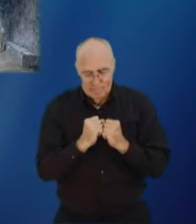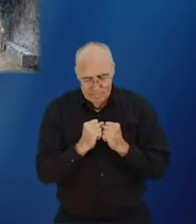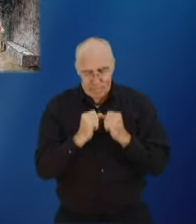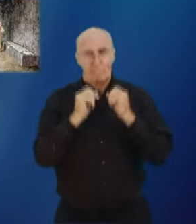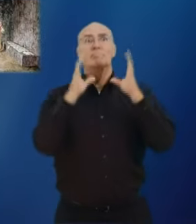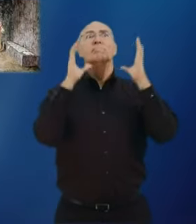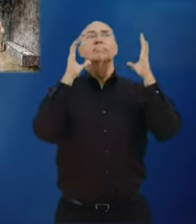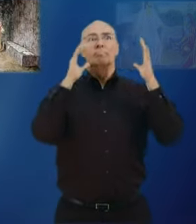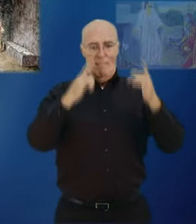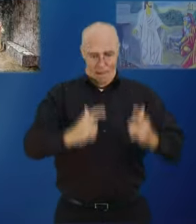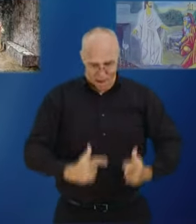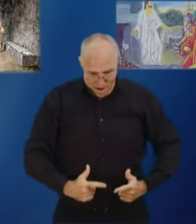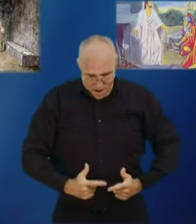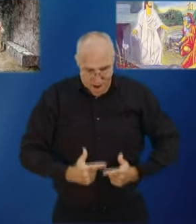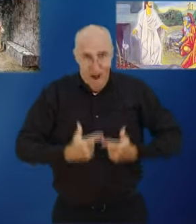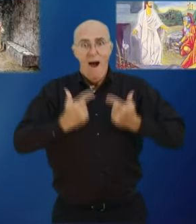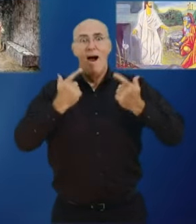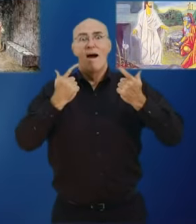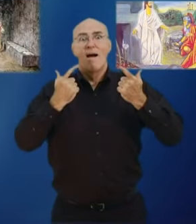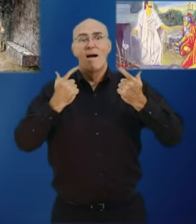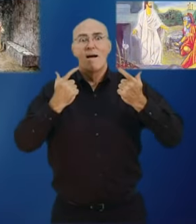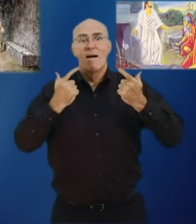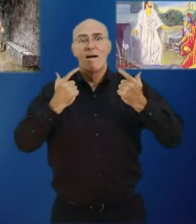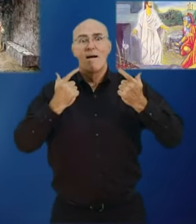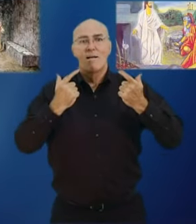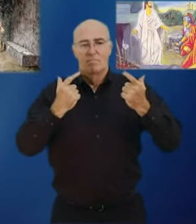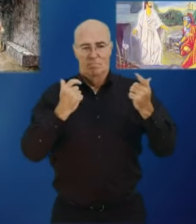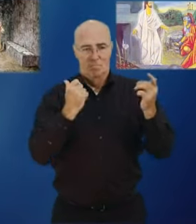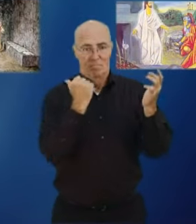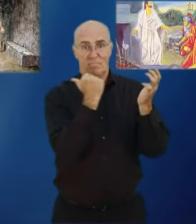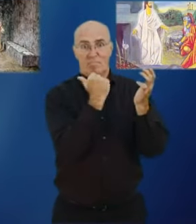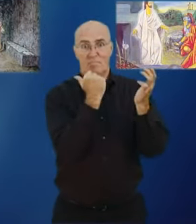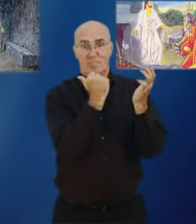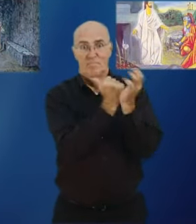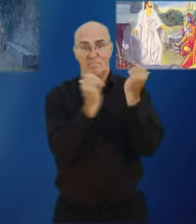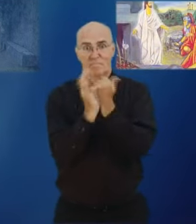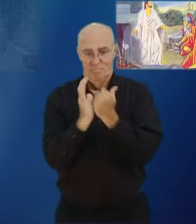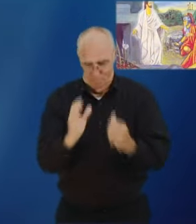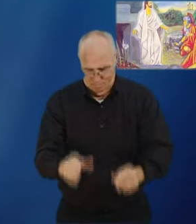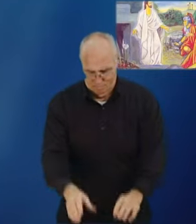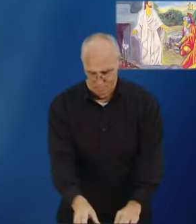and three days later he rose from the grave alive again